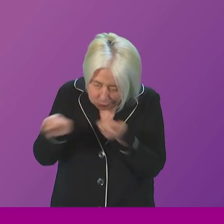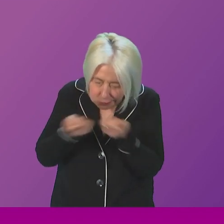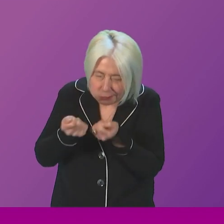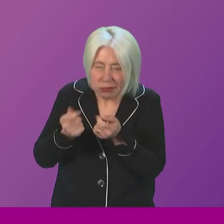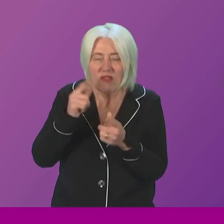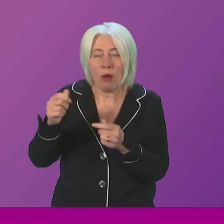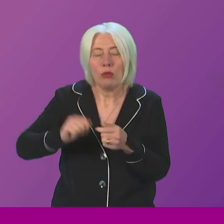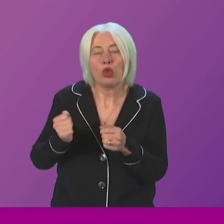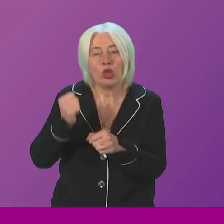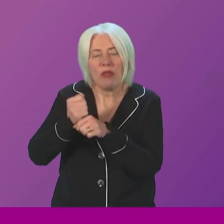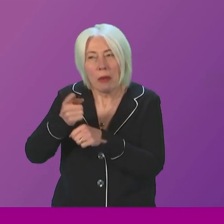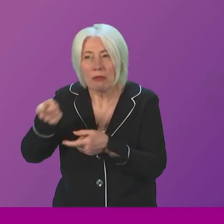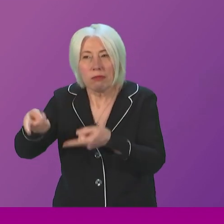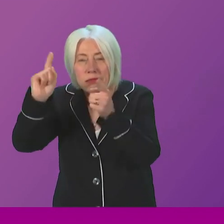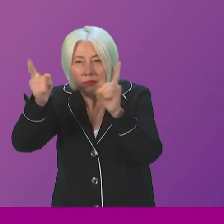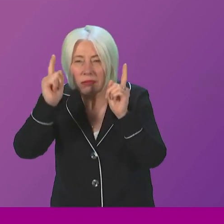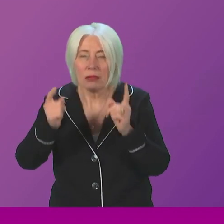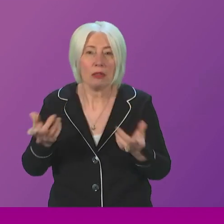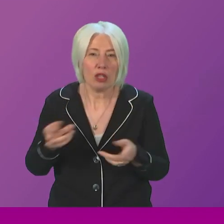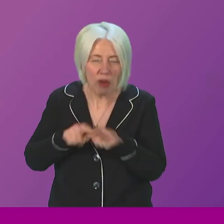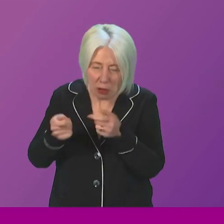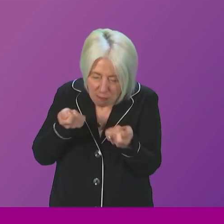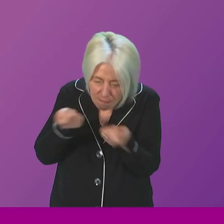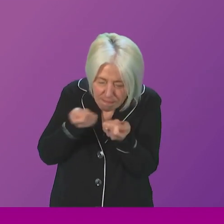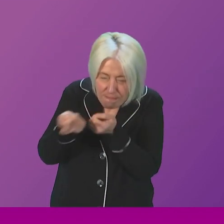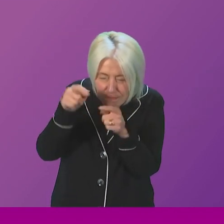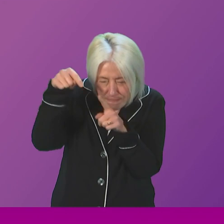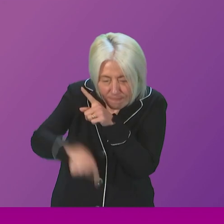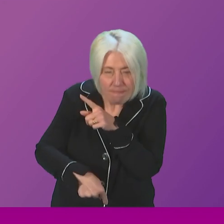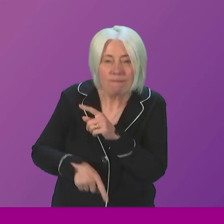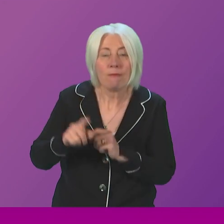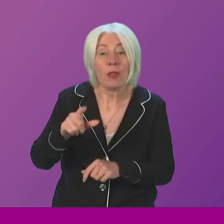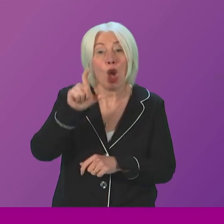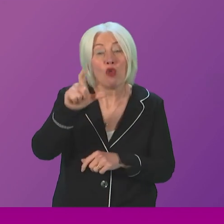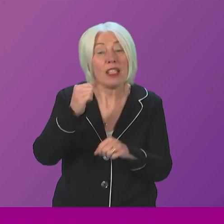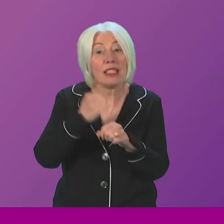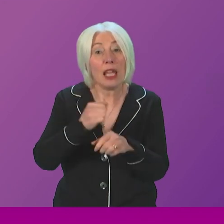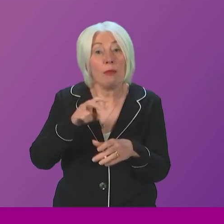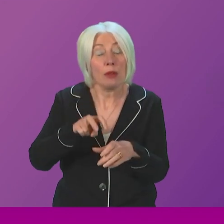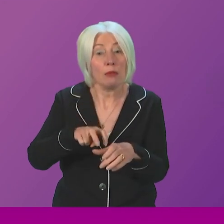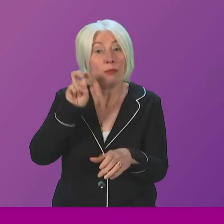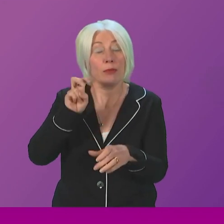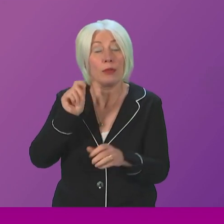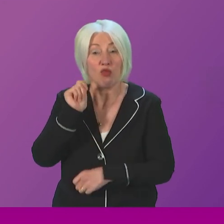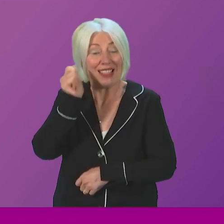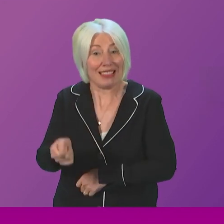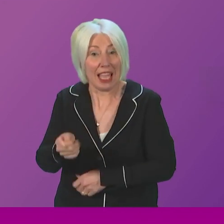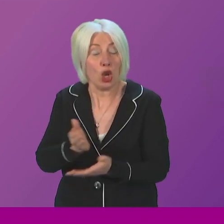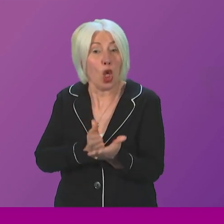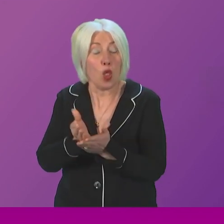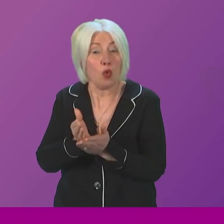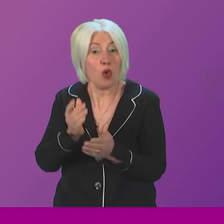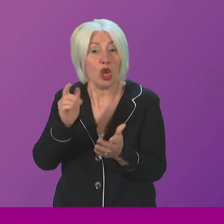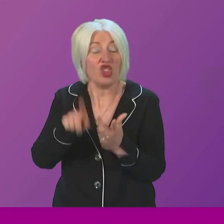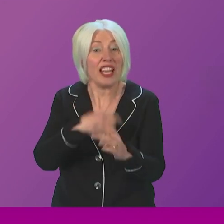advisers and officials. First Minister, did Chris Gibb resign because of Jenny Galruth's inappropriate actions?